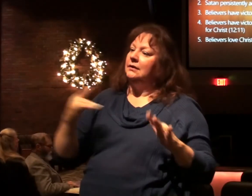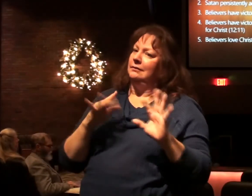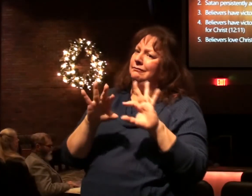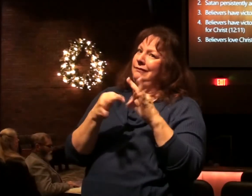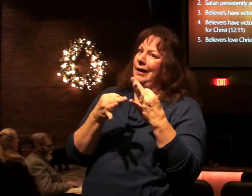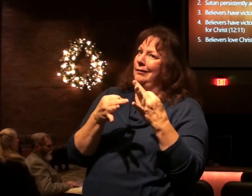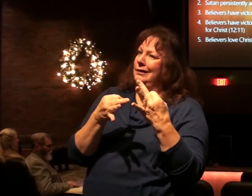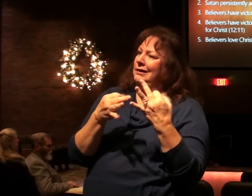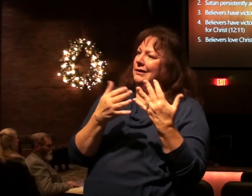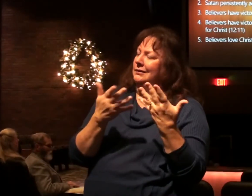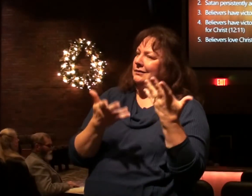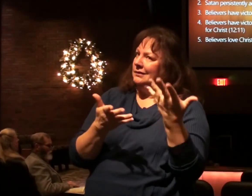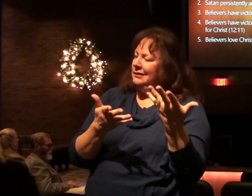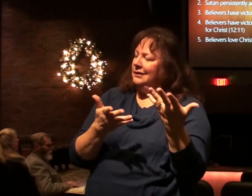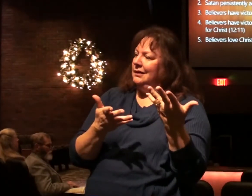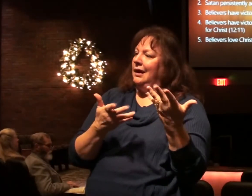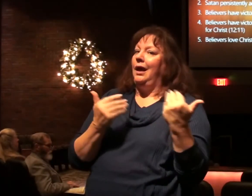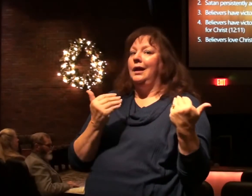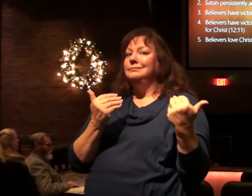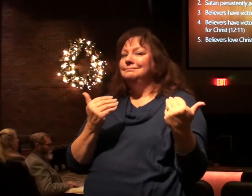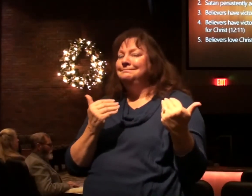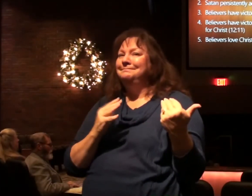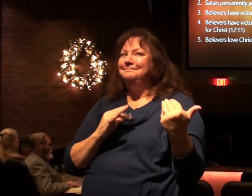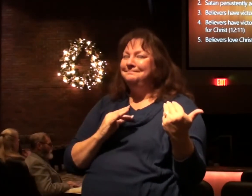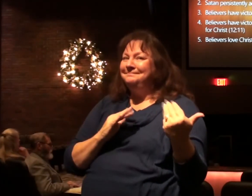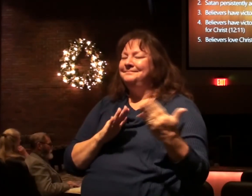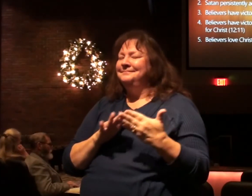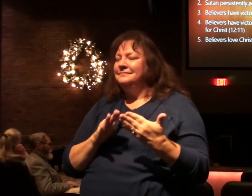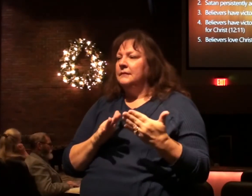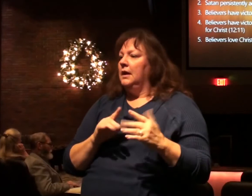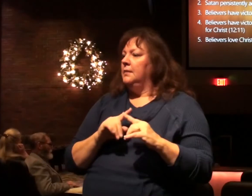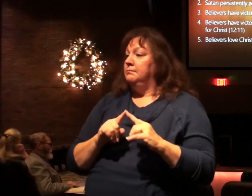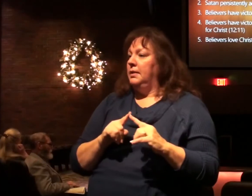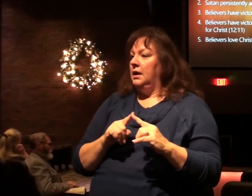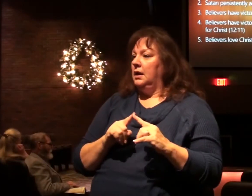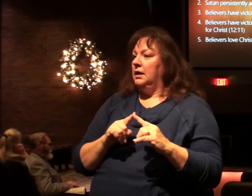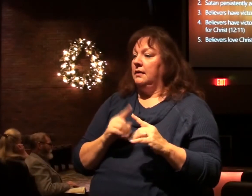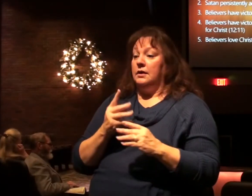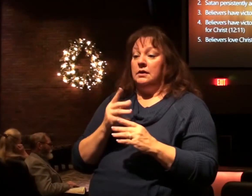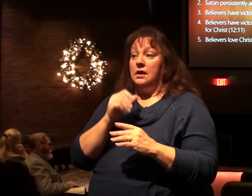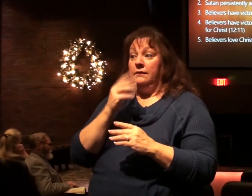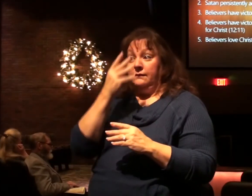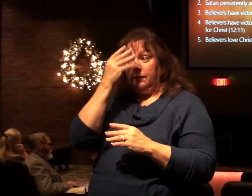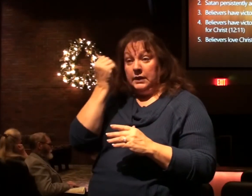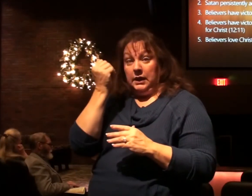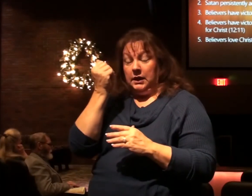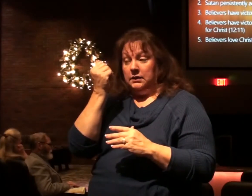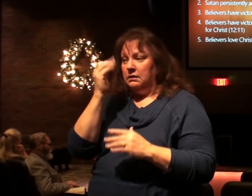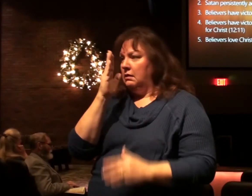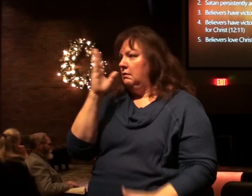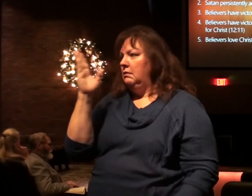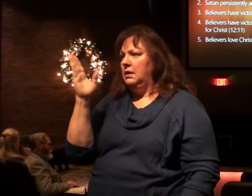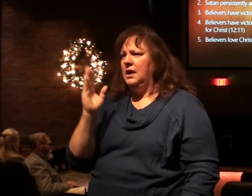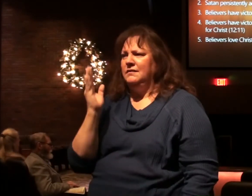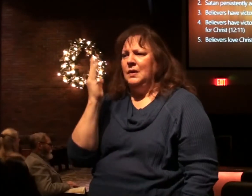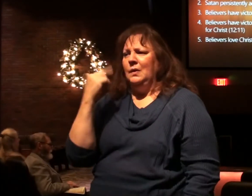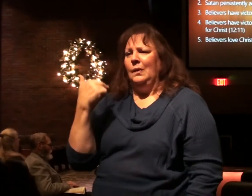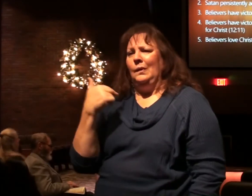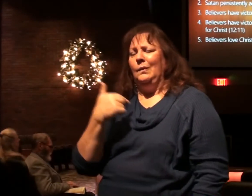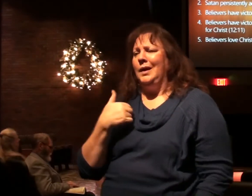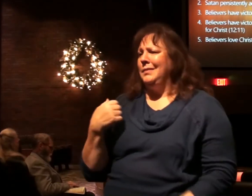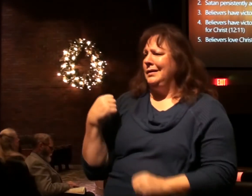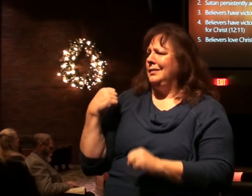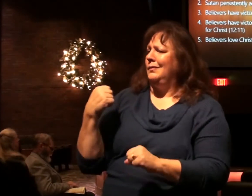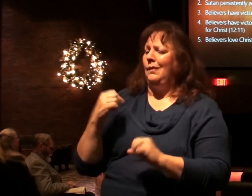relationships. That doesn't mean we can't get along with people. But never lose sight of where we are. Why aren't we more